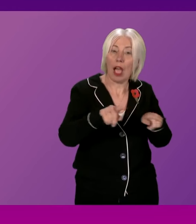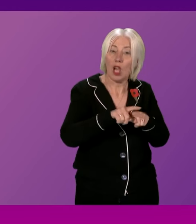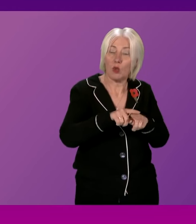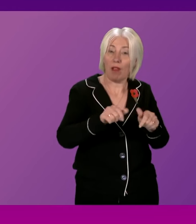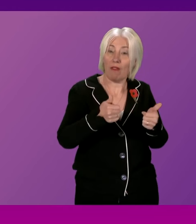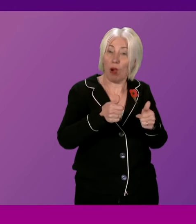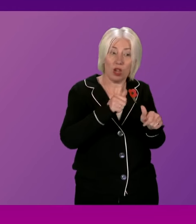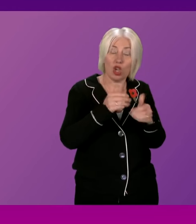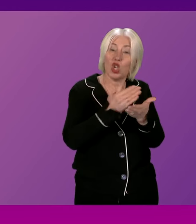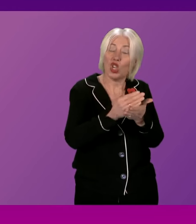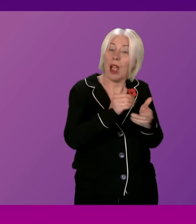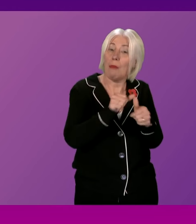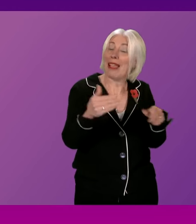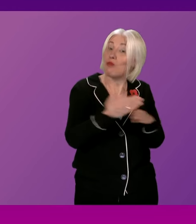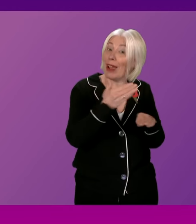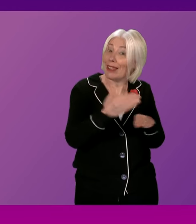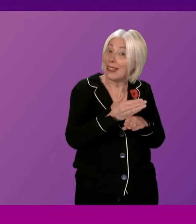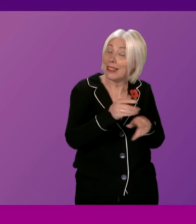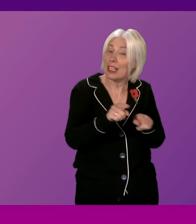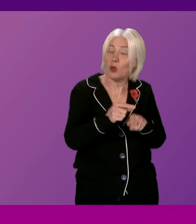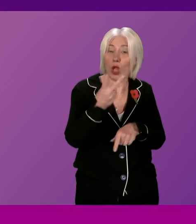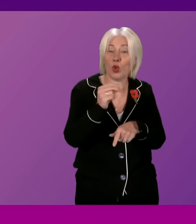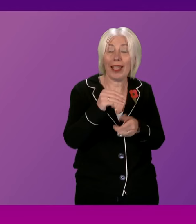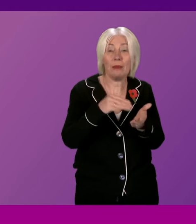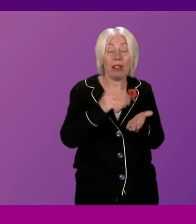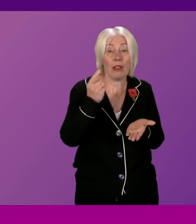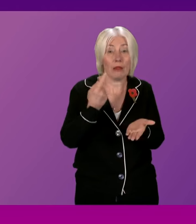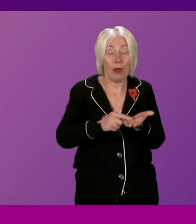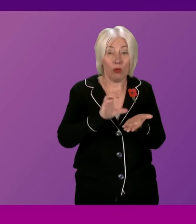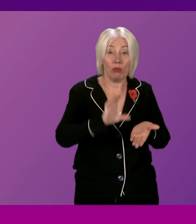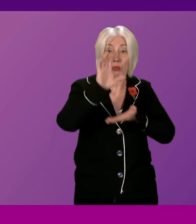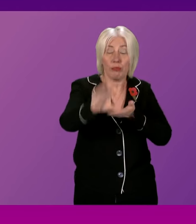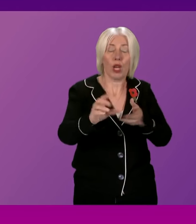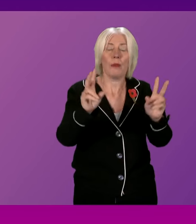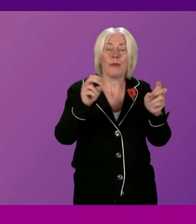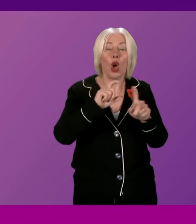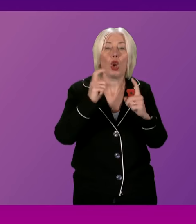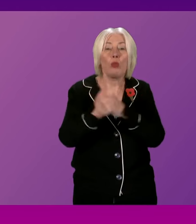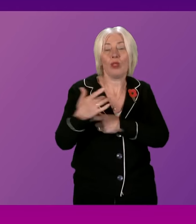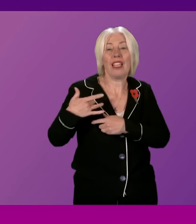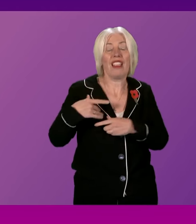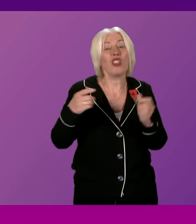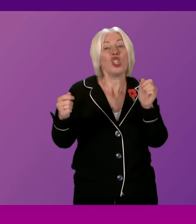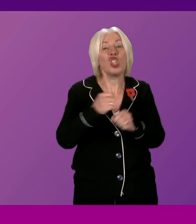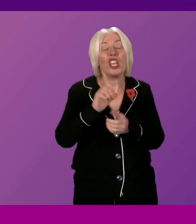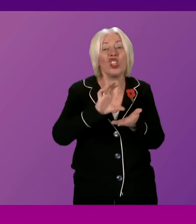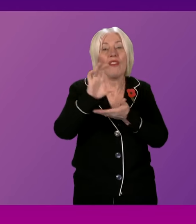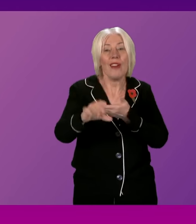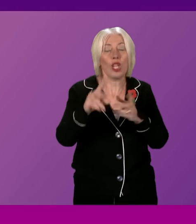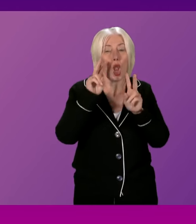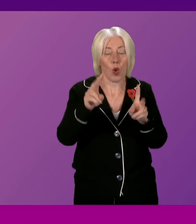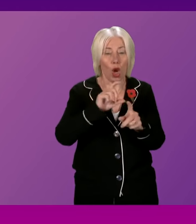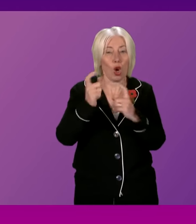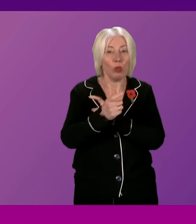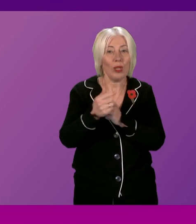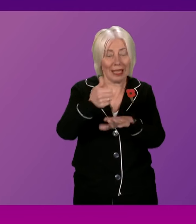best practice. And we have provided £20 million under our Community Living Change Fund to integration authorities to design community